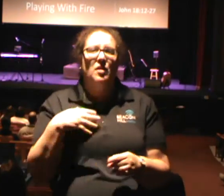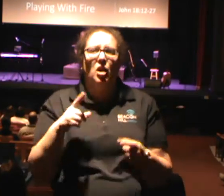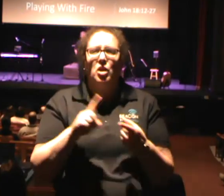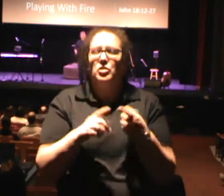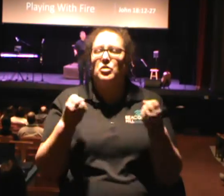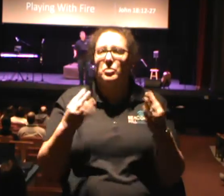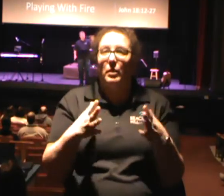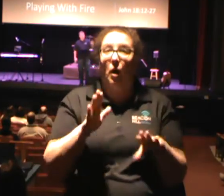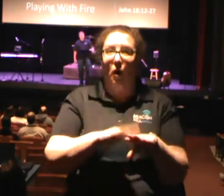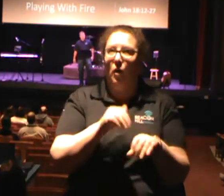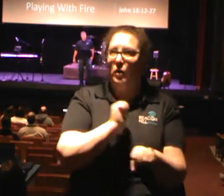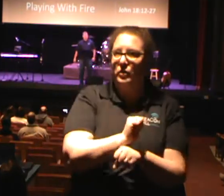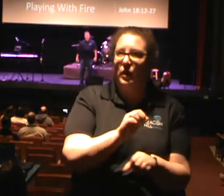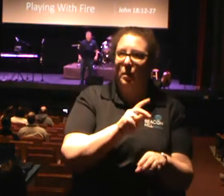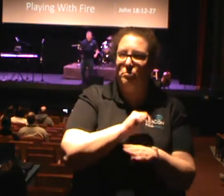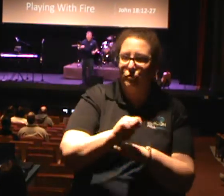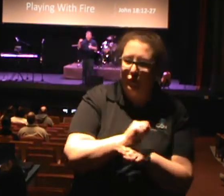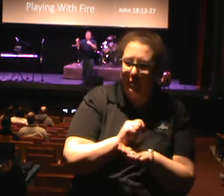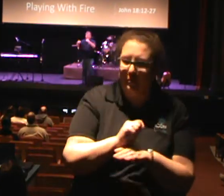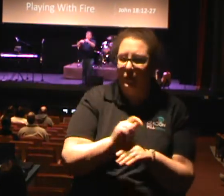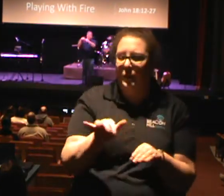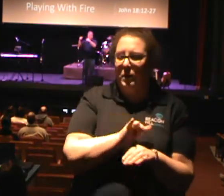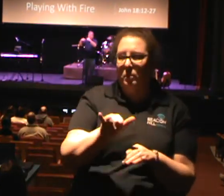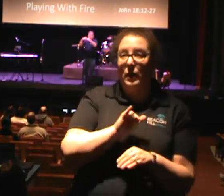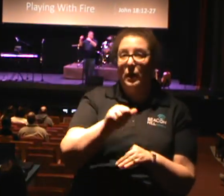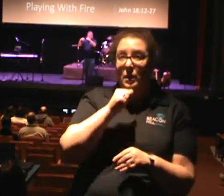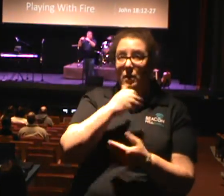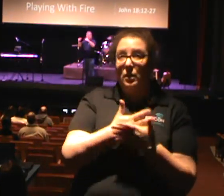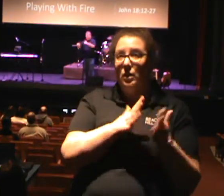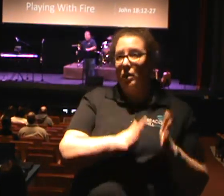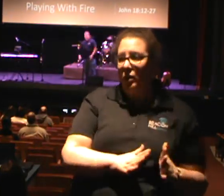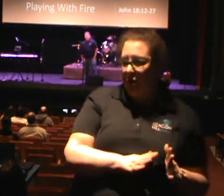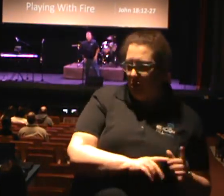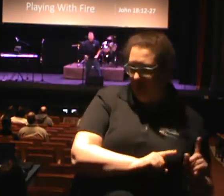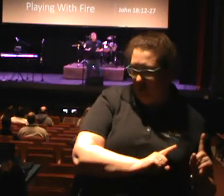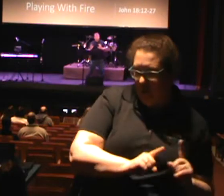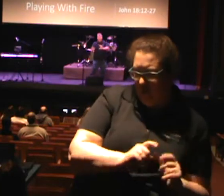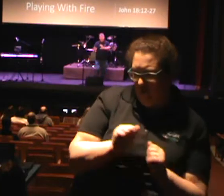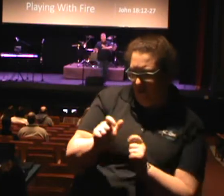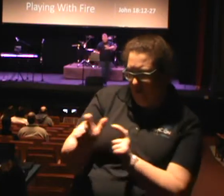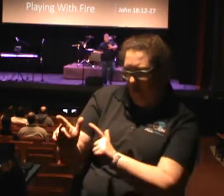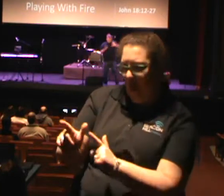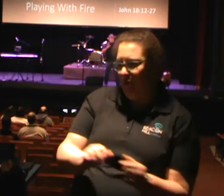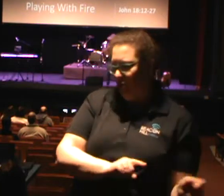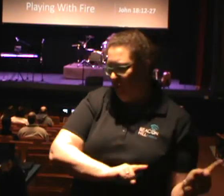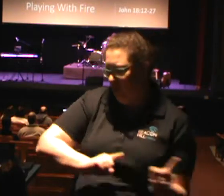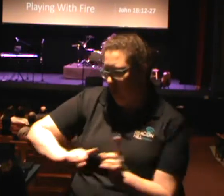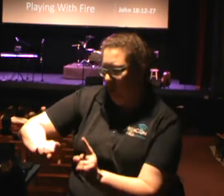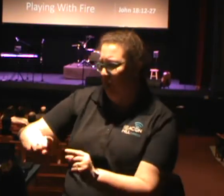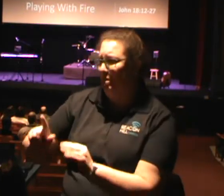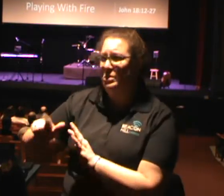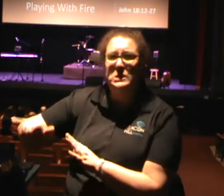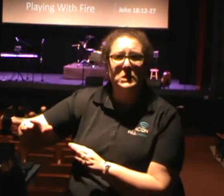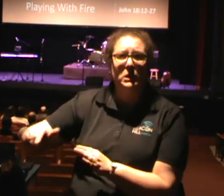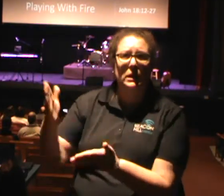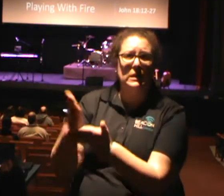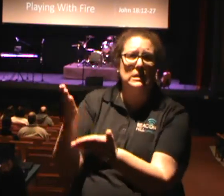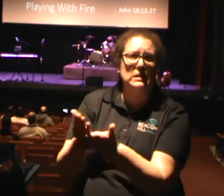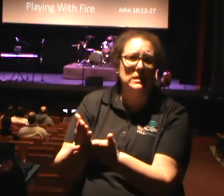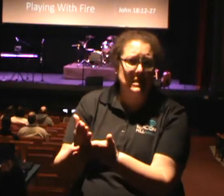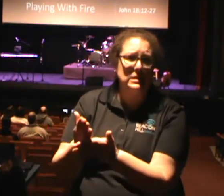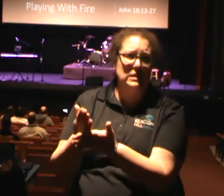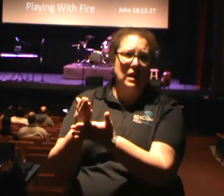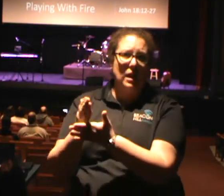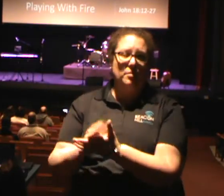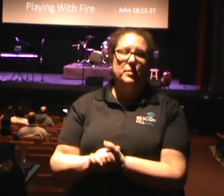as Rachel started going towards the fireplace, she started quickening up her speed, and it was too late to stop. It was past the point